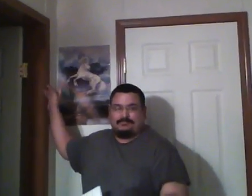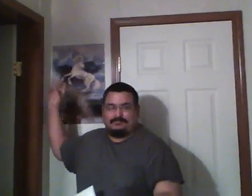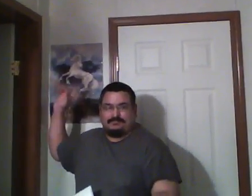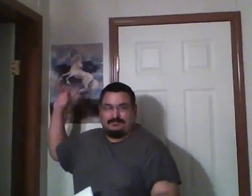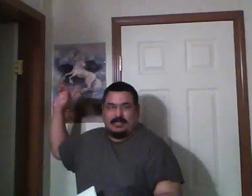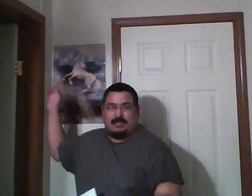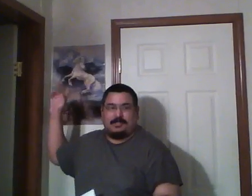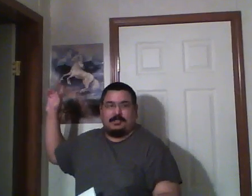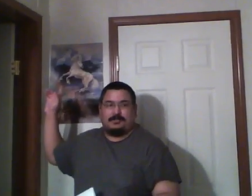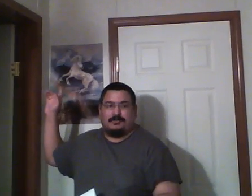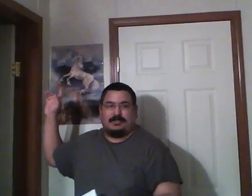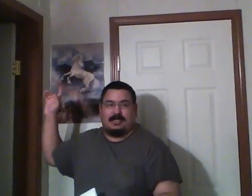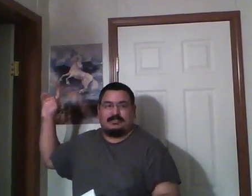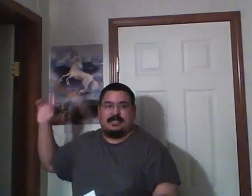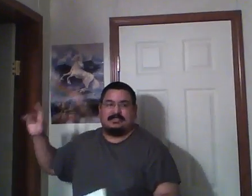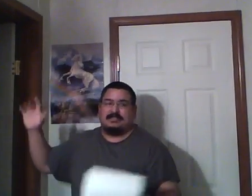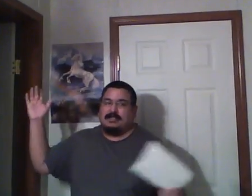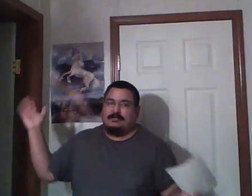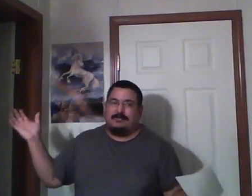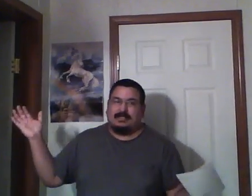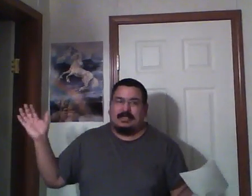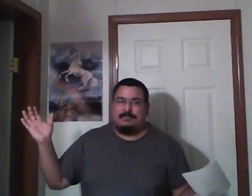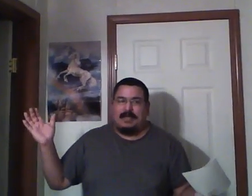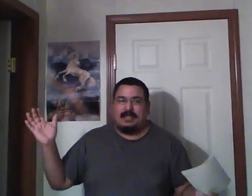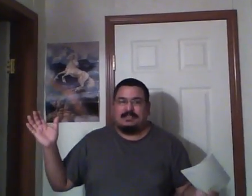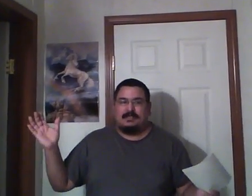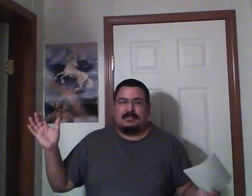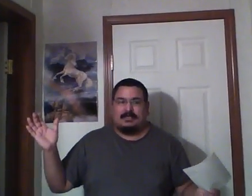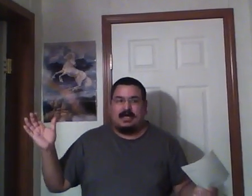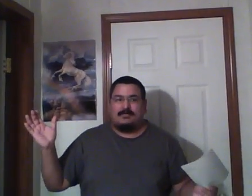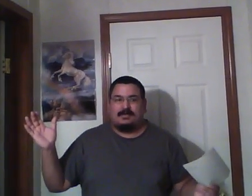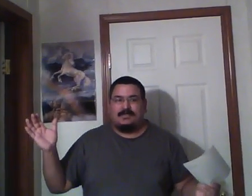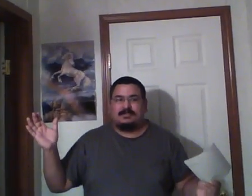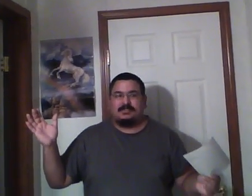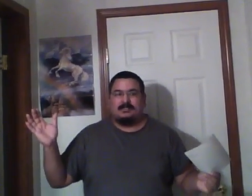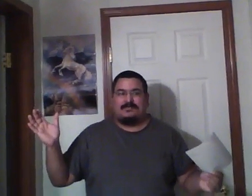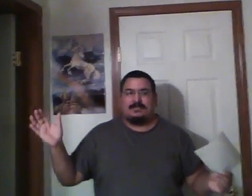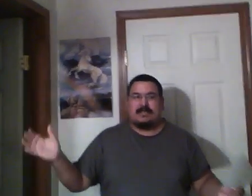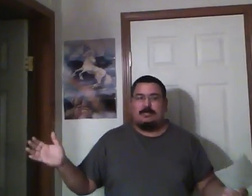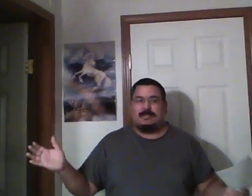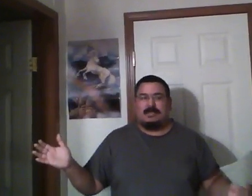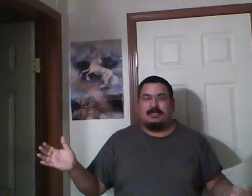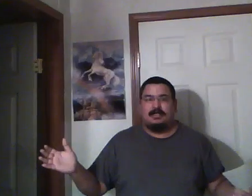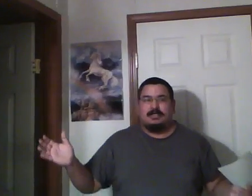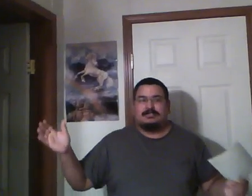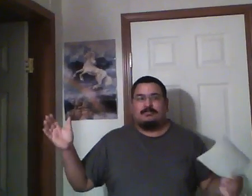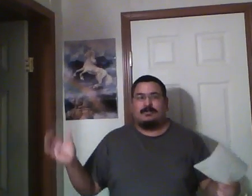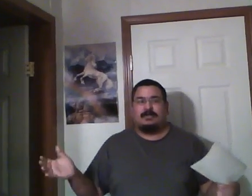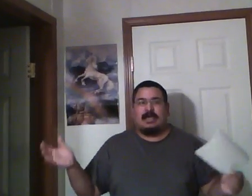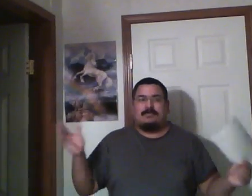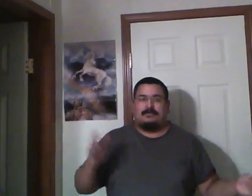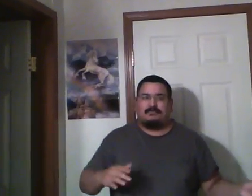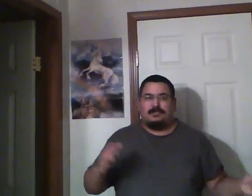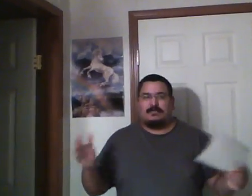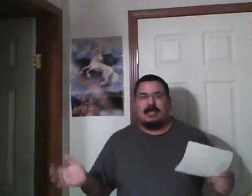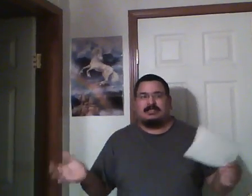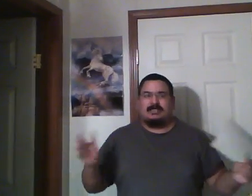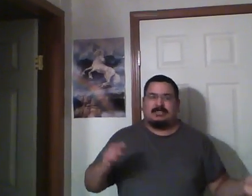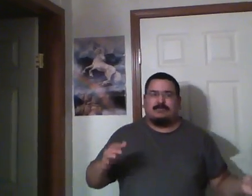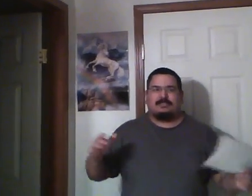The Name the Unicorn Contest, we're kind of bad at the convention, the Phoenix Comic Con, so we're going to have a new contest come out